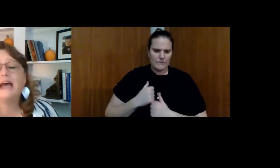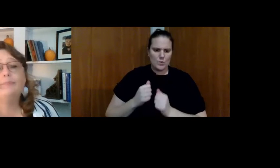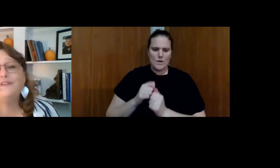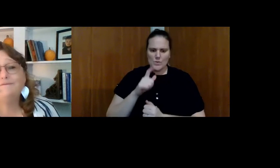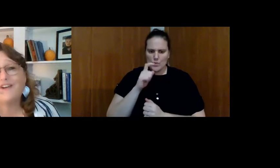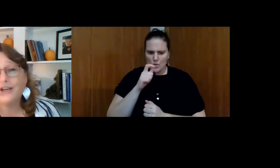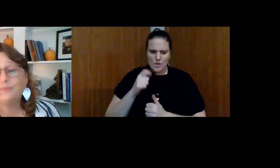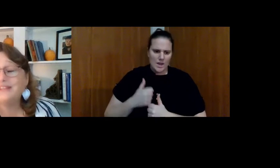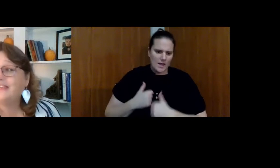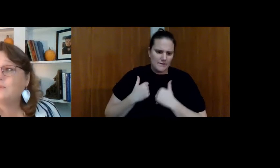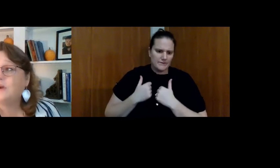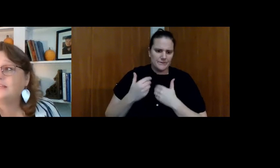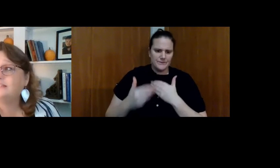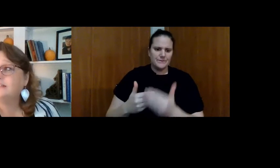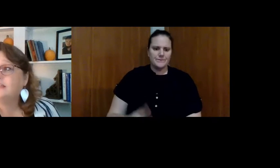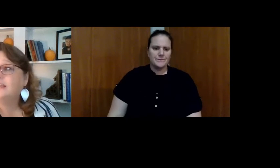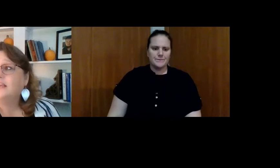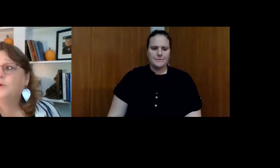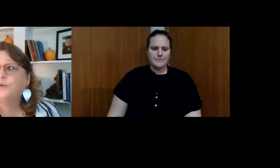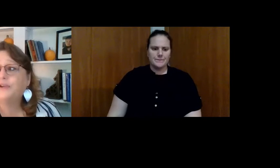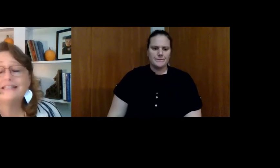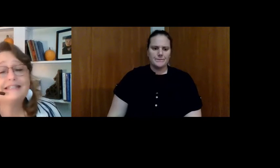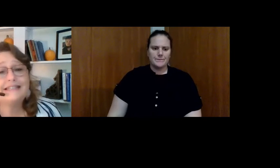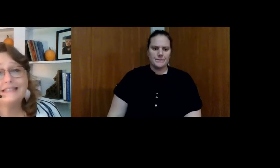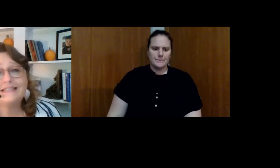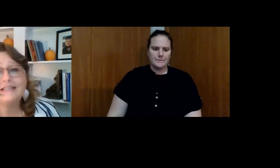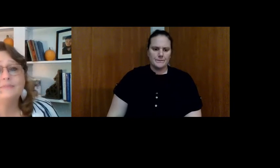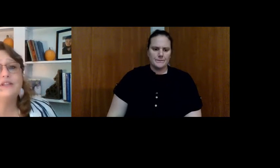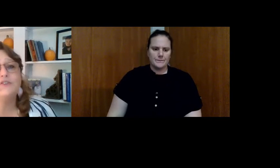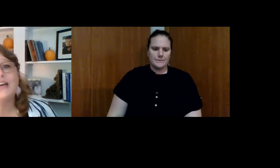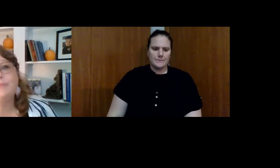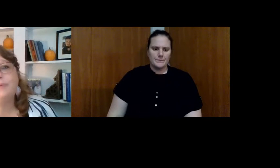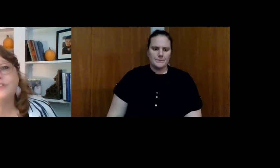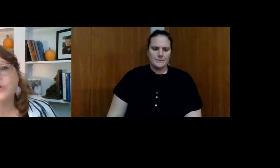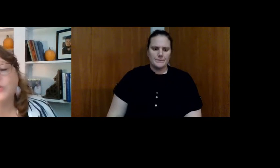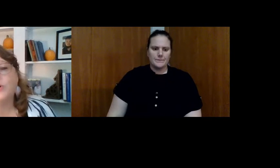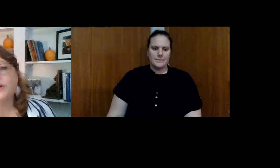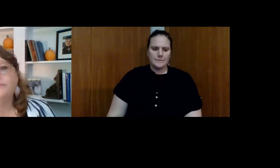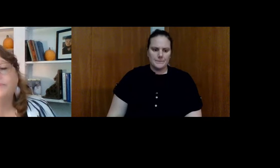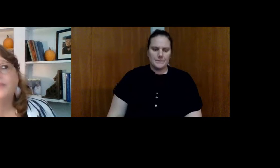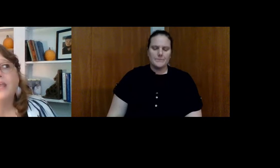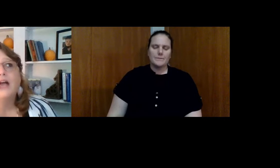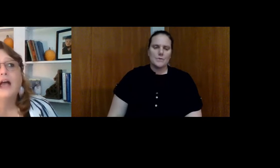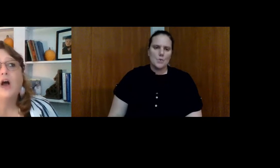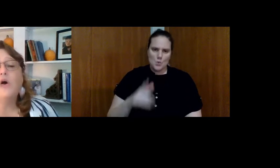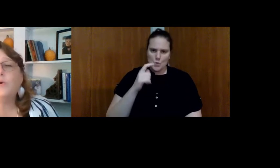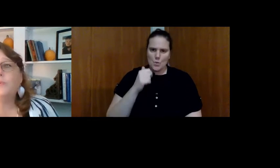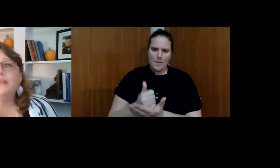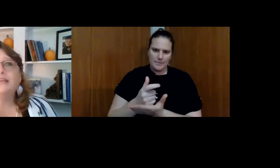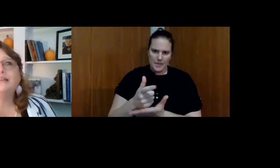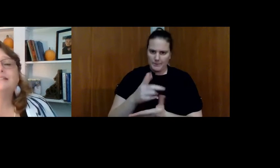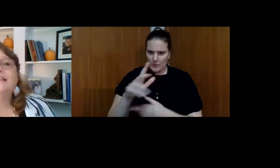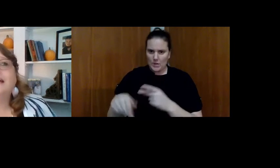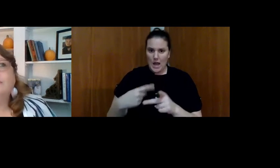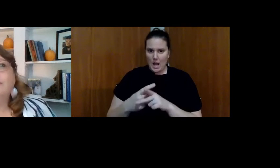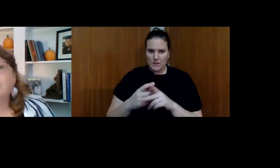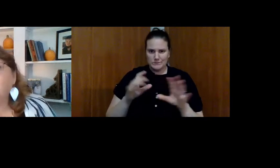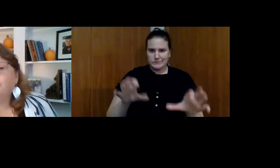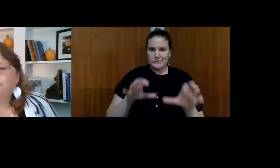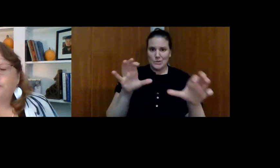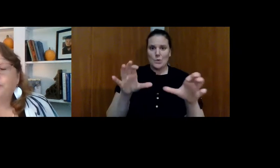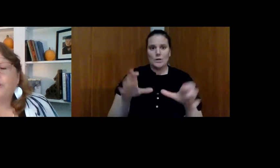The type of environment they want? Who can assist them in their type of decor? Home is